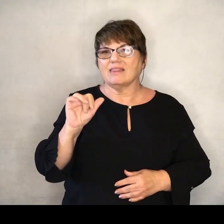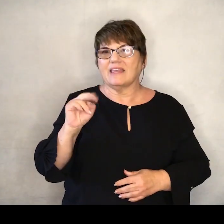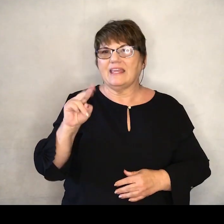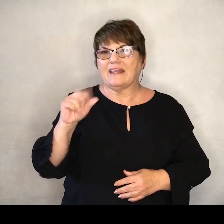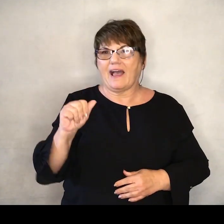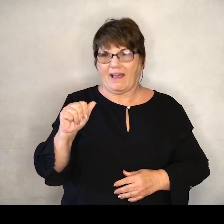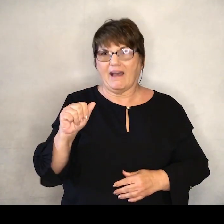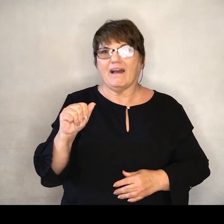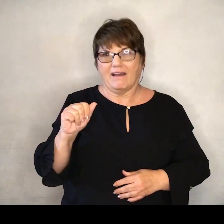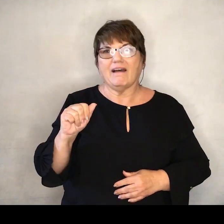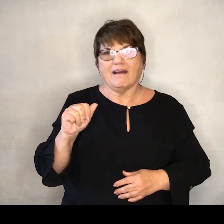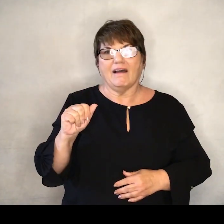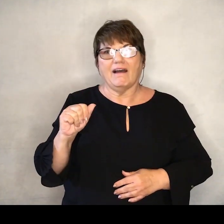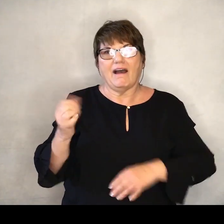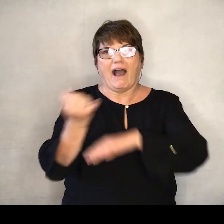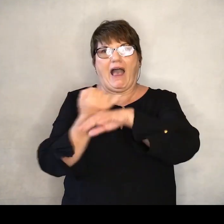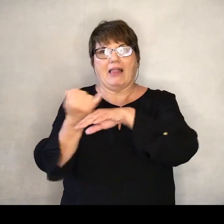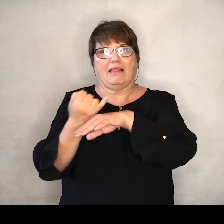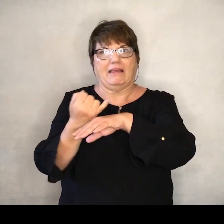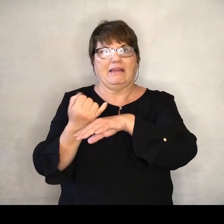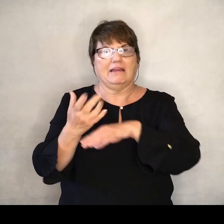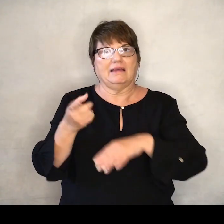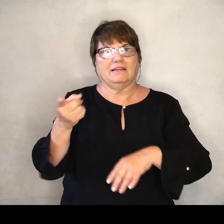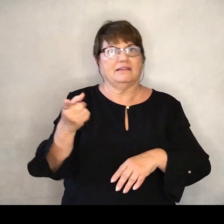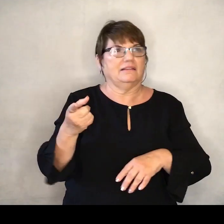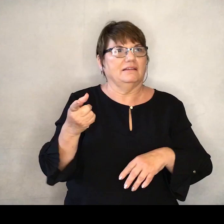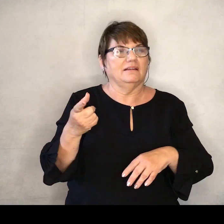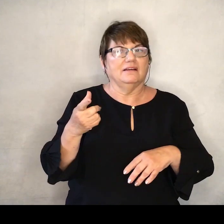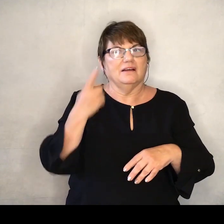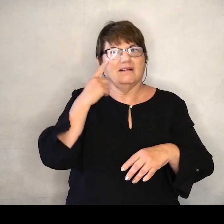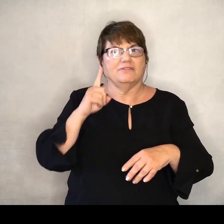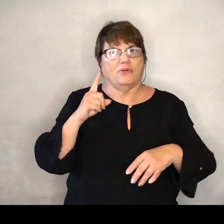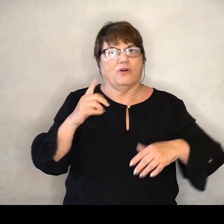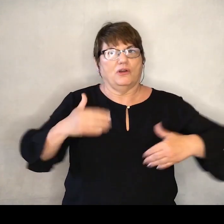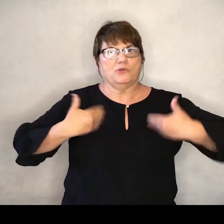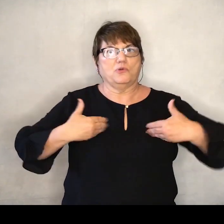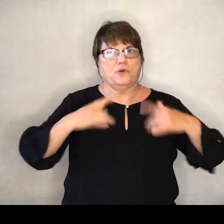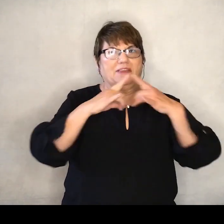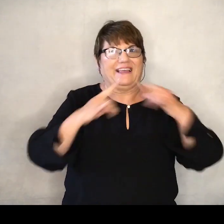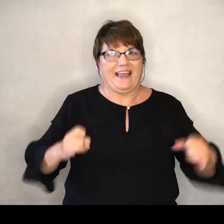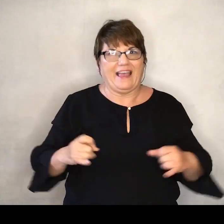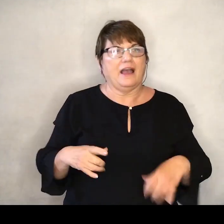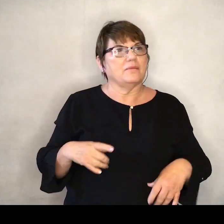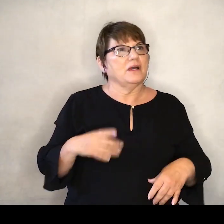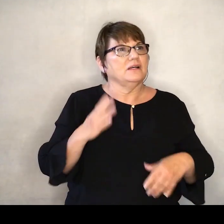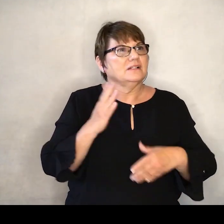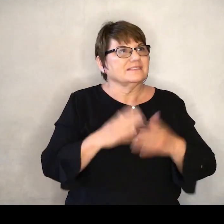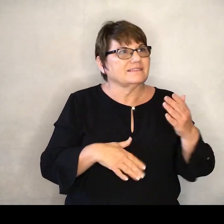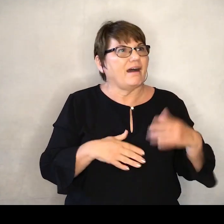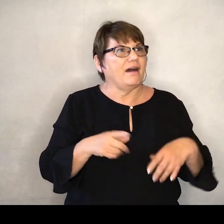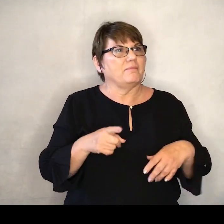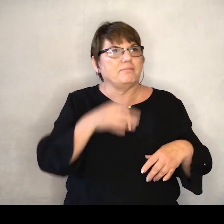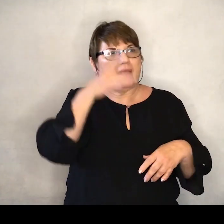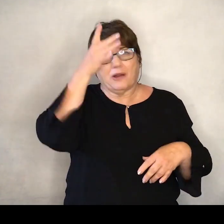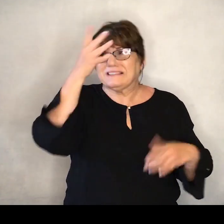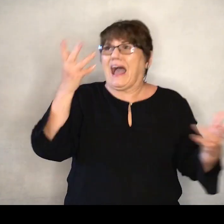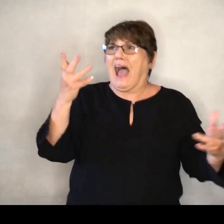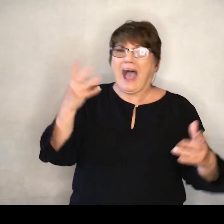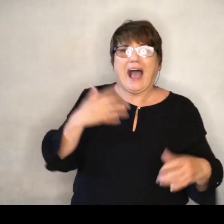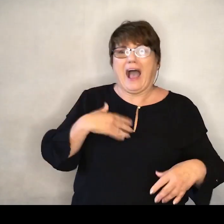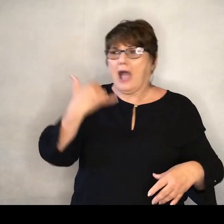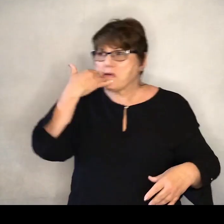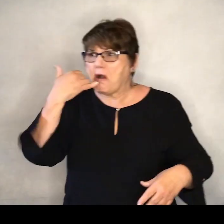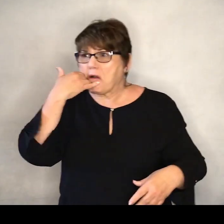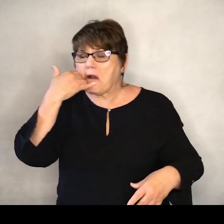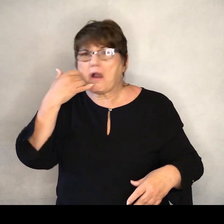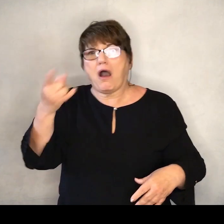Some of those parents are like I can't get a hold of them on the phone And some of those parents are like I can't get a hold of them on the phone So whether you're the first